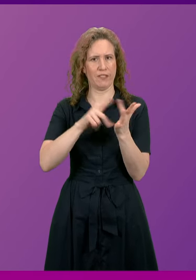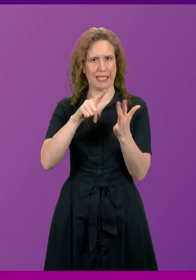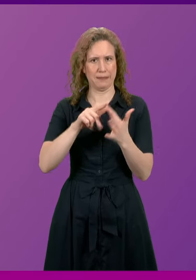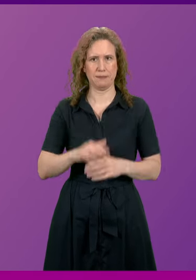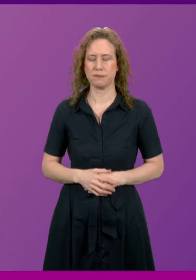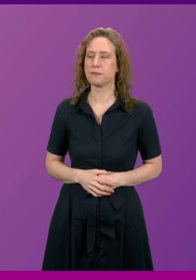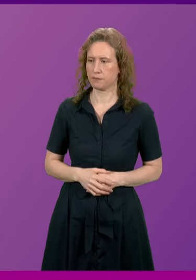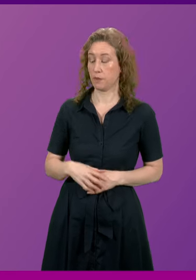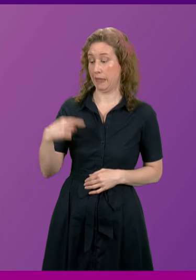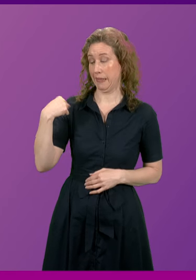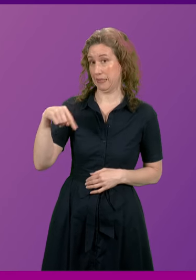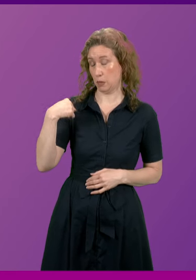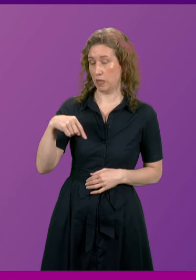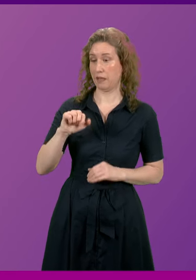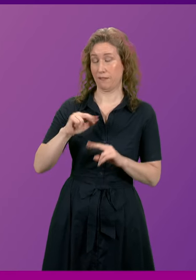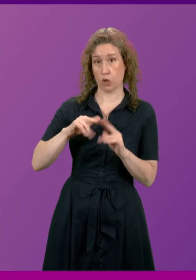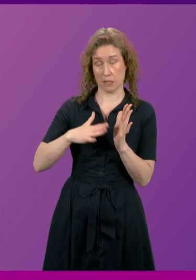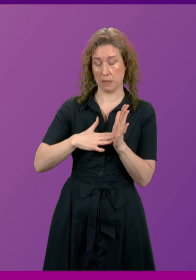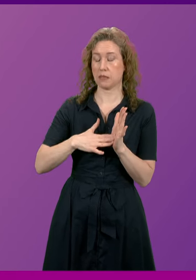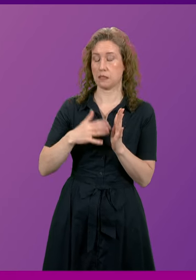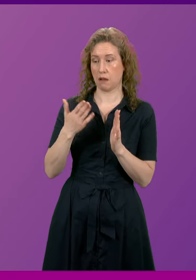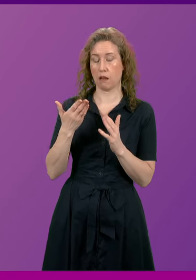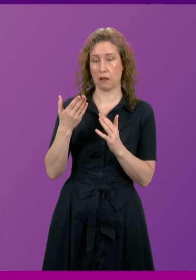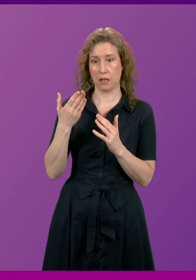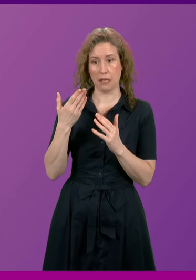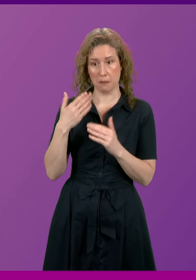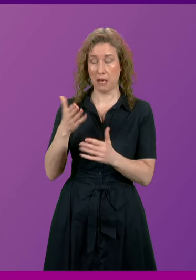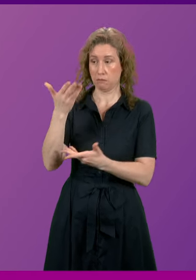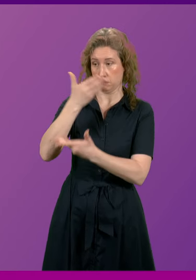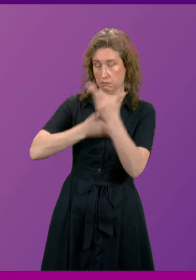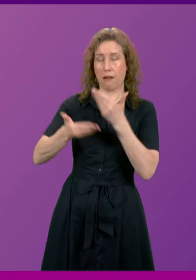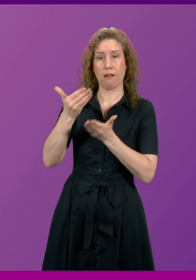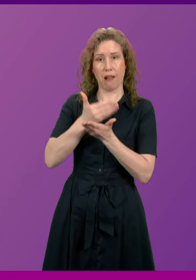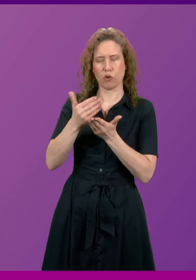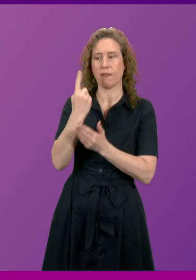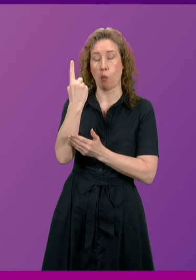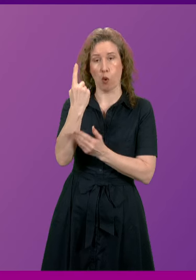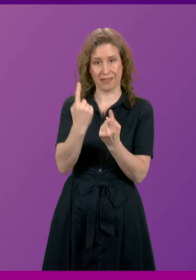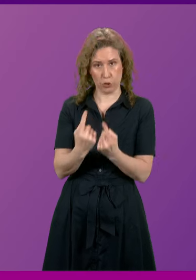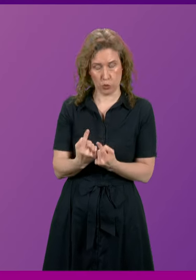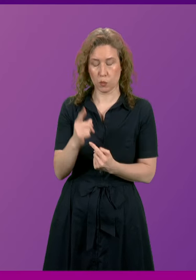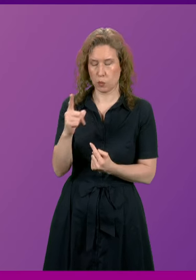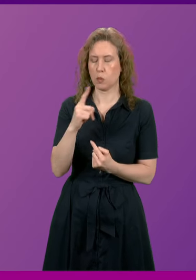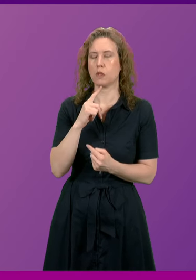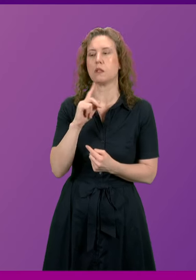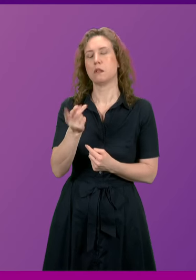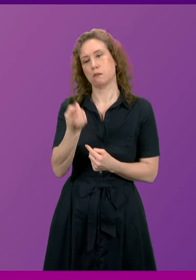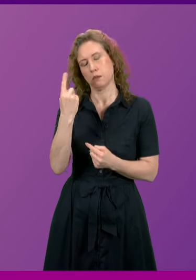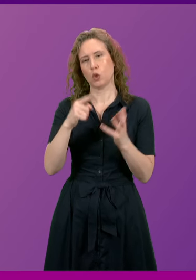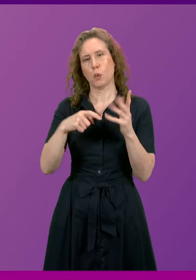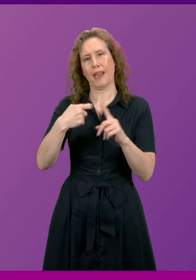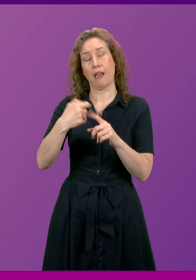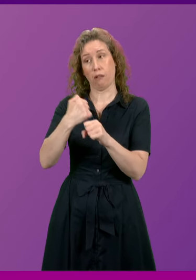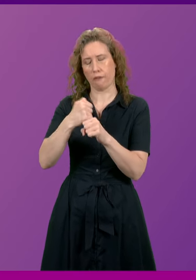This week the First Minister did give clarity on one issue when he called on the UK